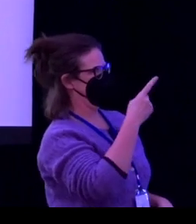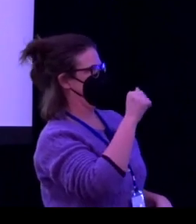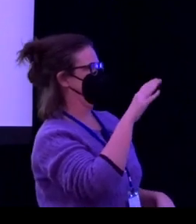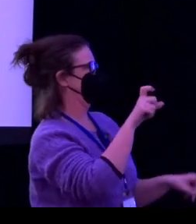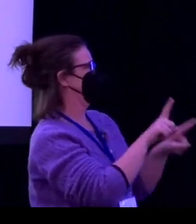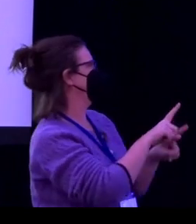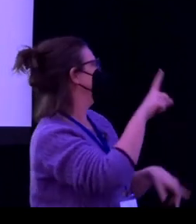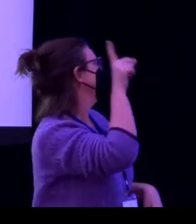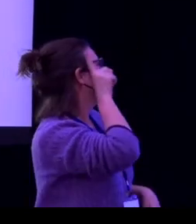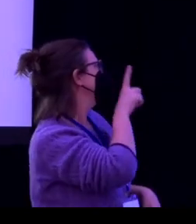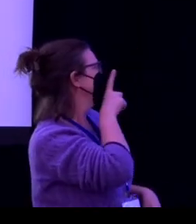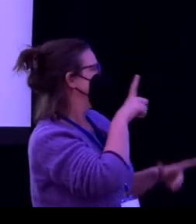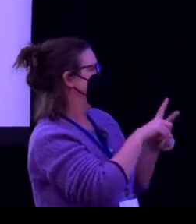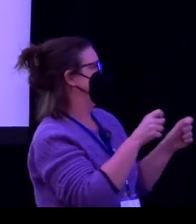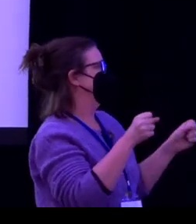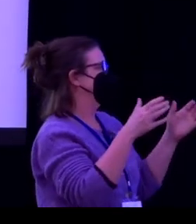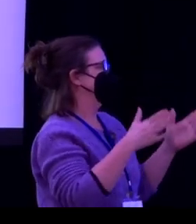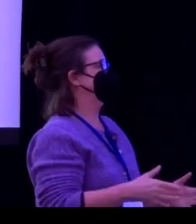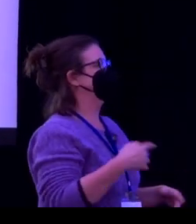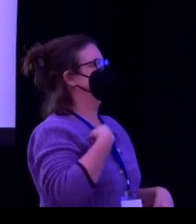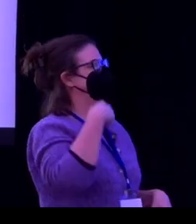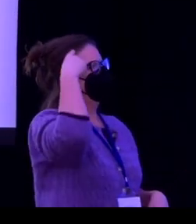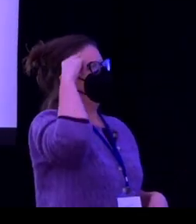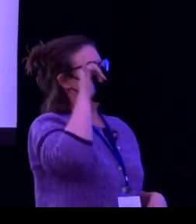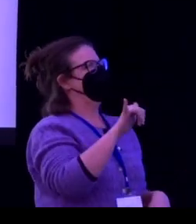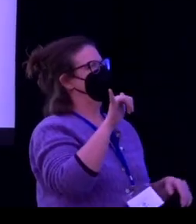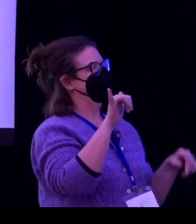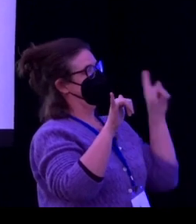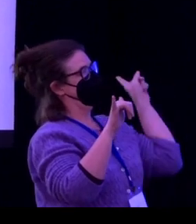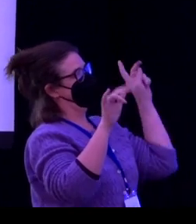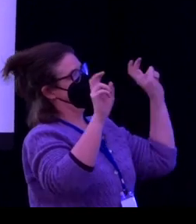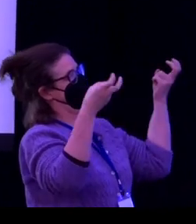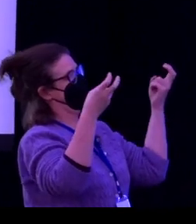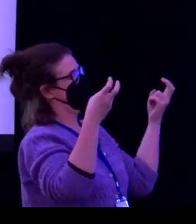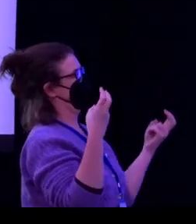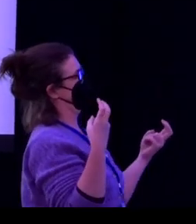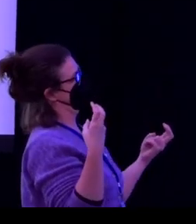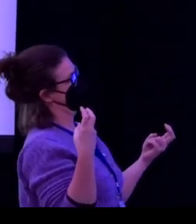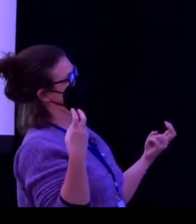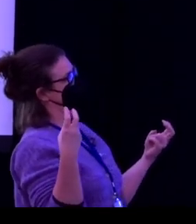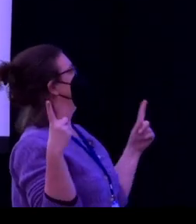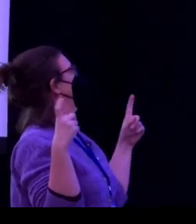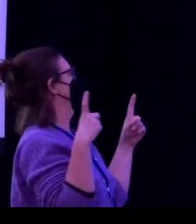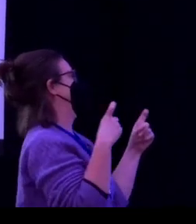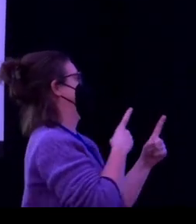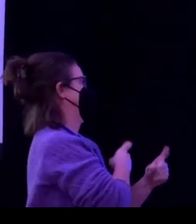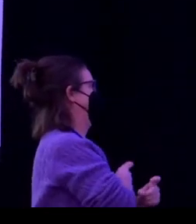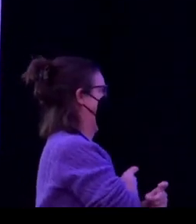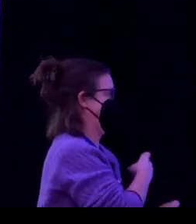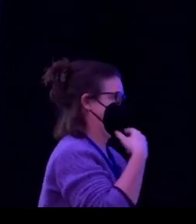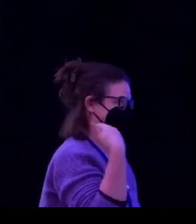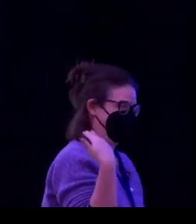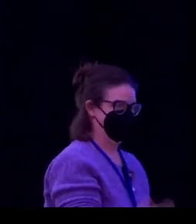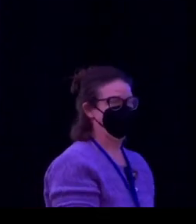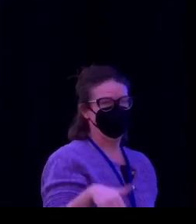considering the spaces that we are in and create as deaf linguists. I